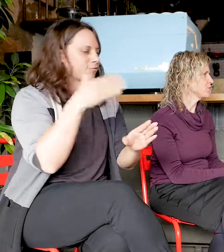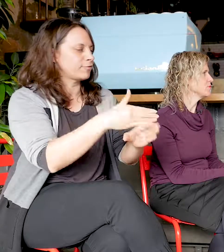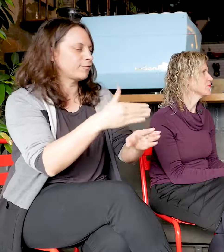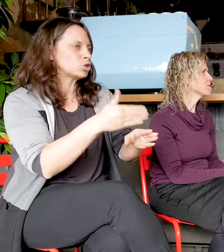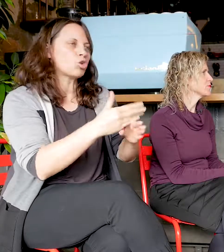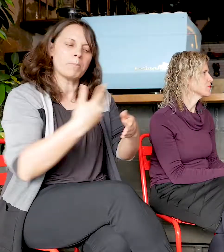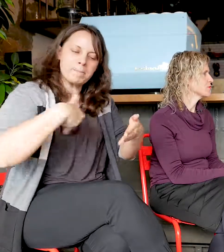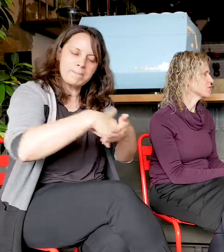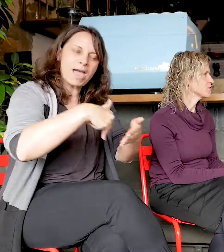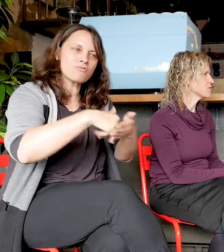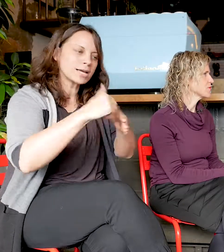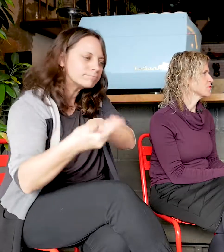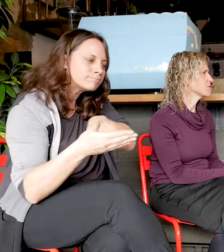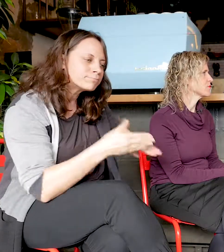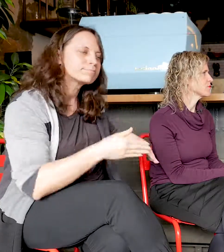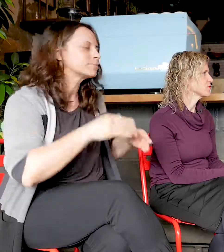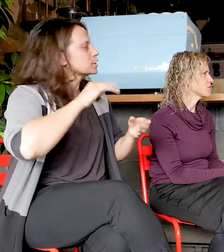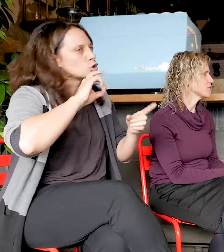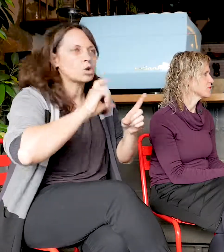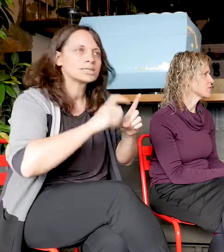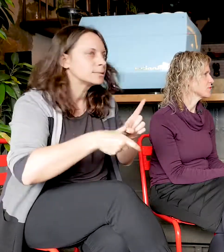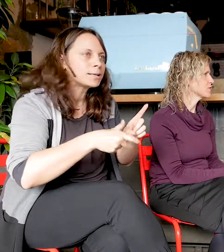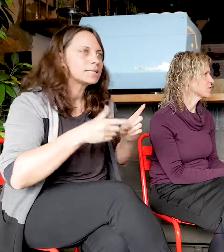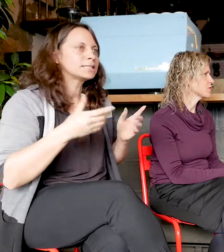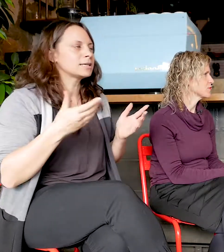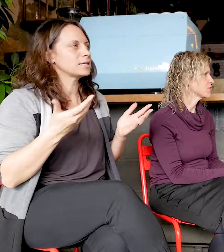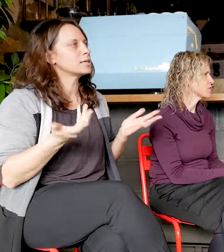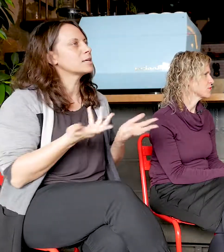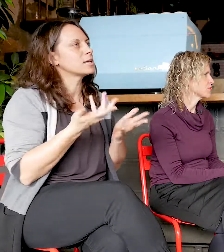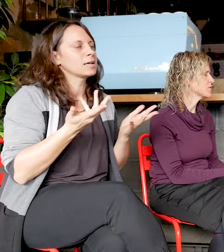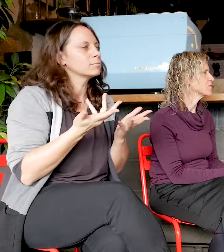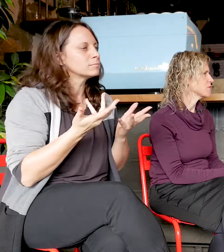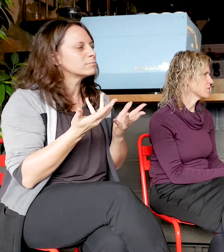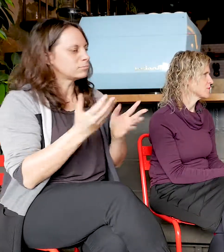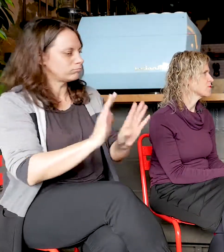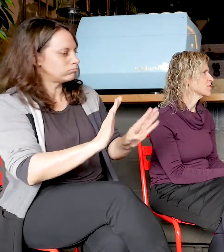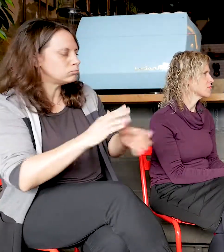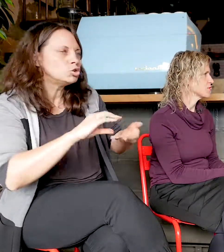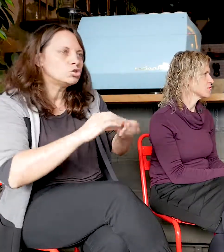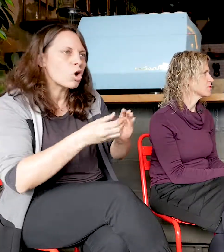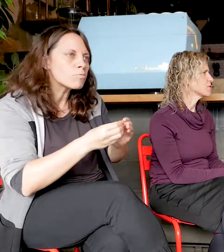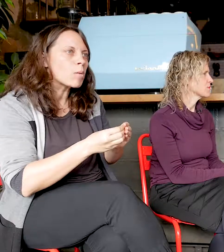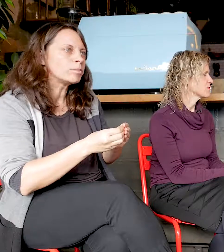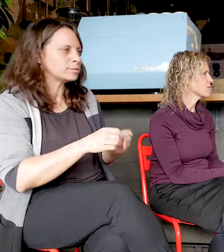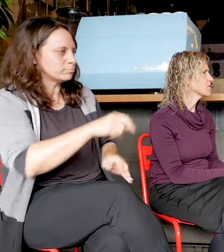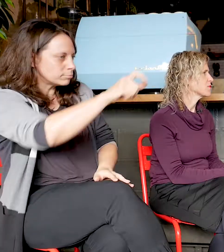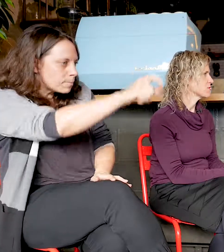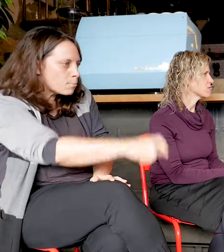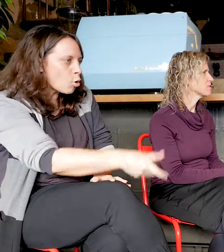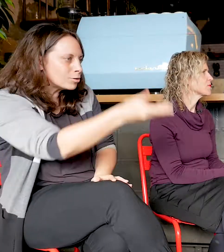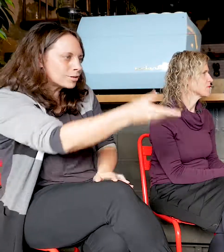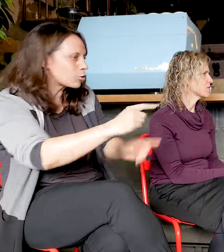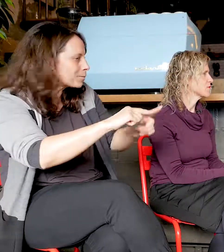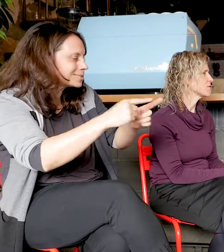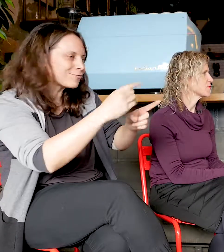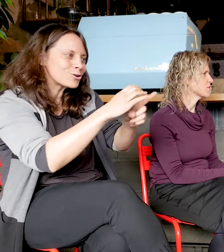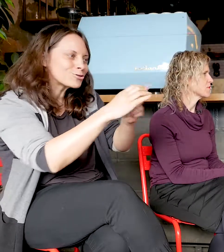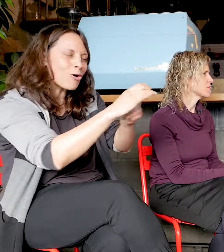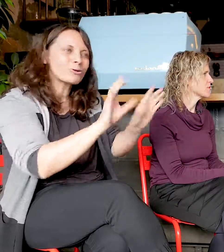it's not a disability or something that sort of creates problems. It's actually just a person from a different cultural group and there's ways that you